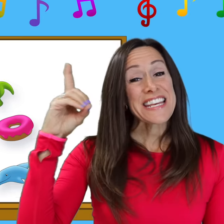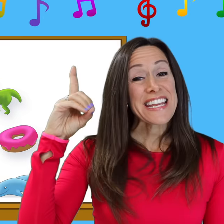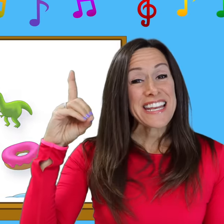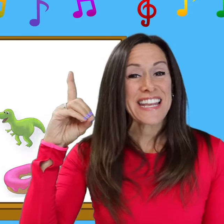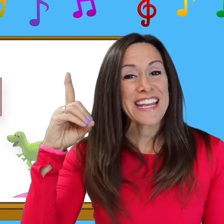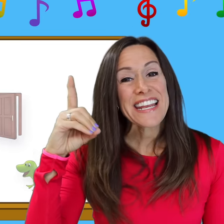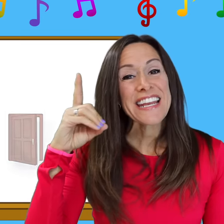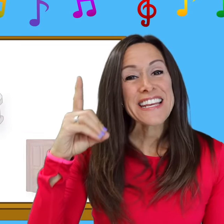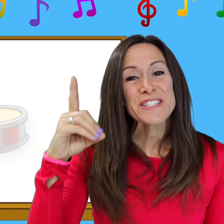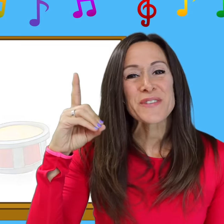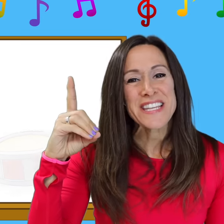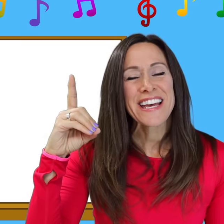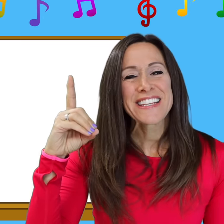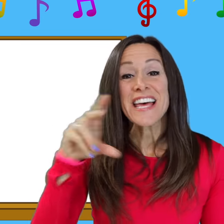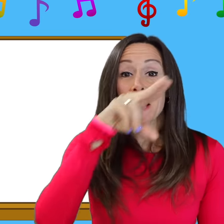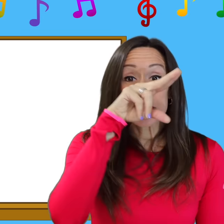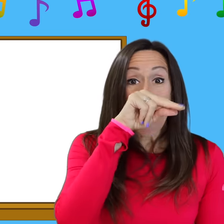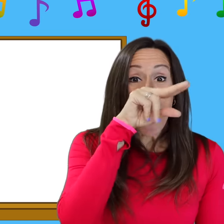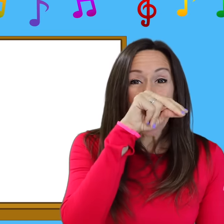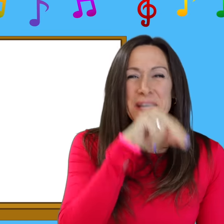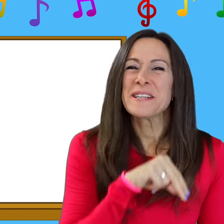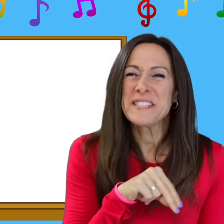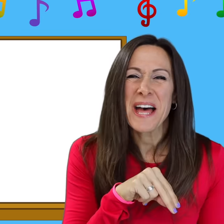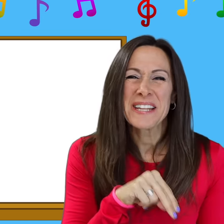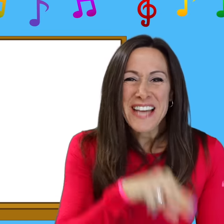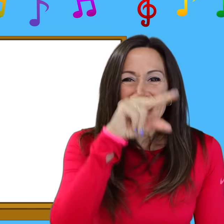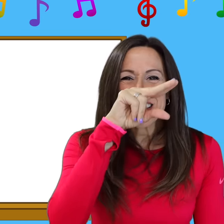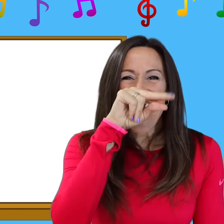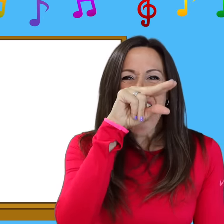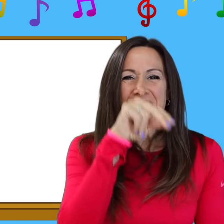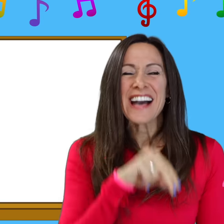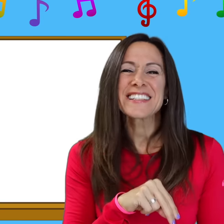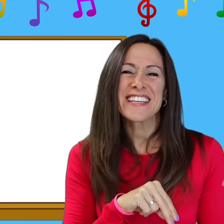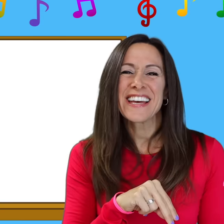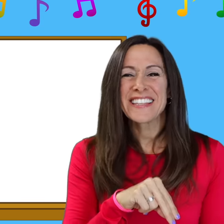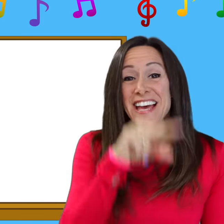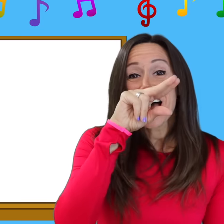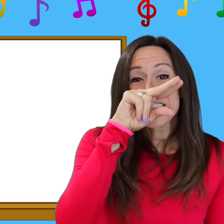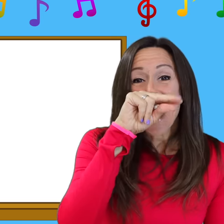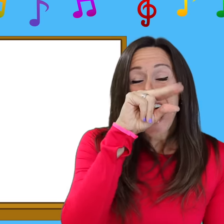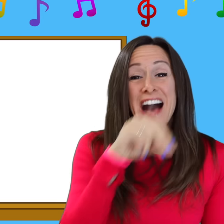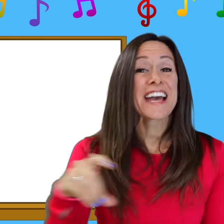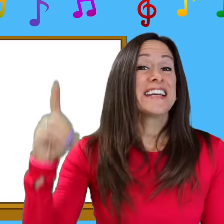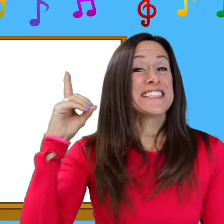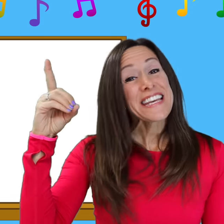is for d-d-doc, d-d-doc, d-d-doc D